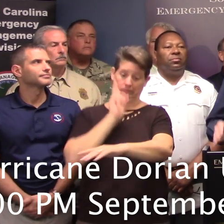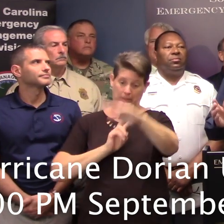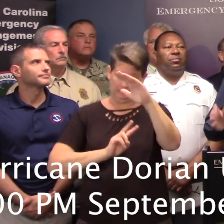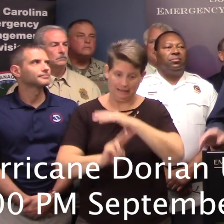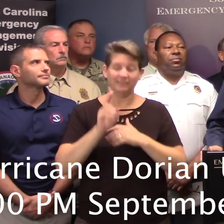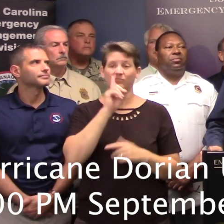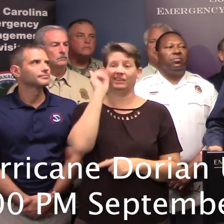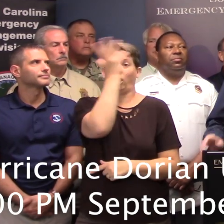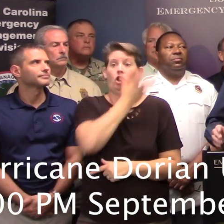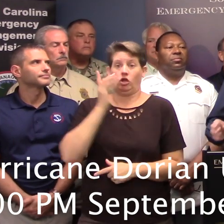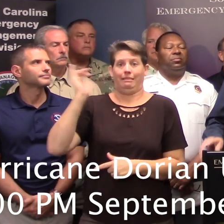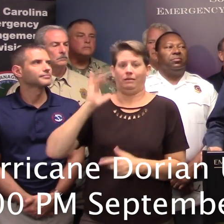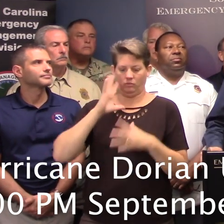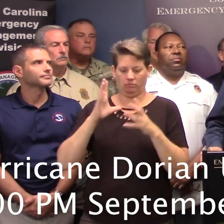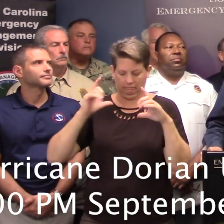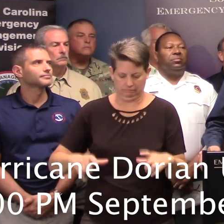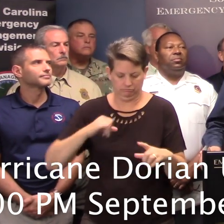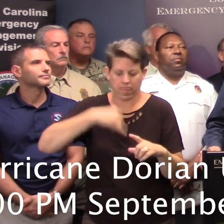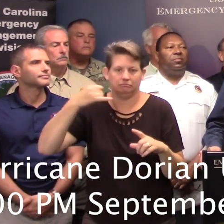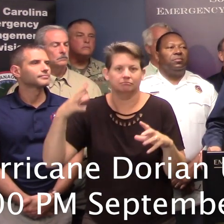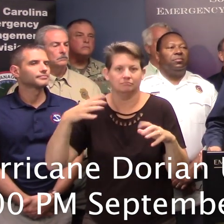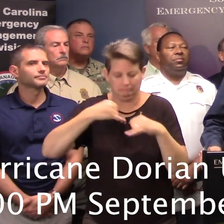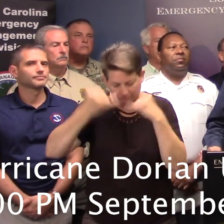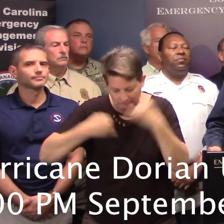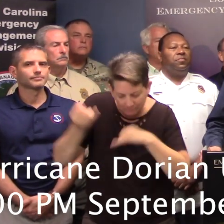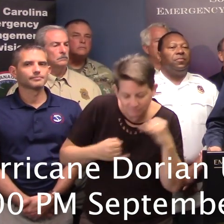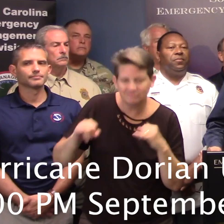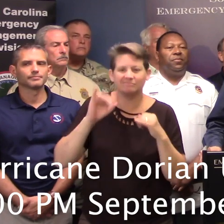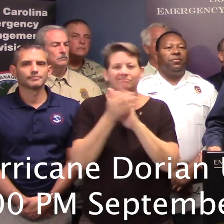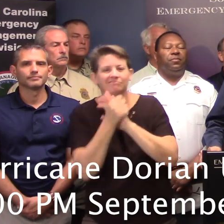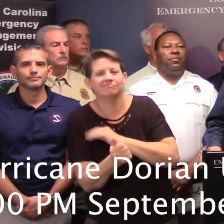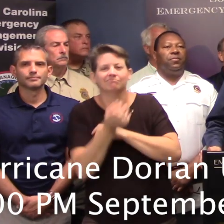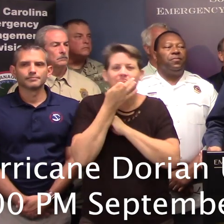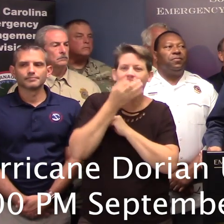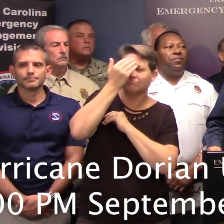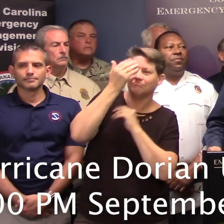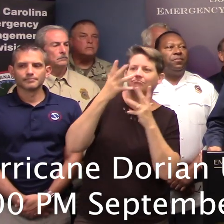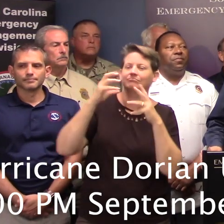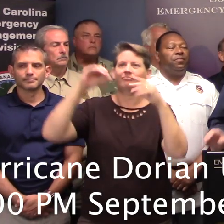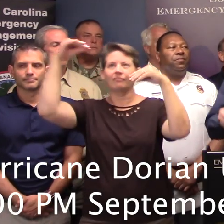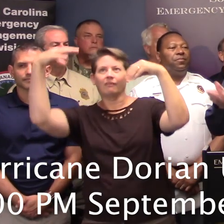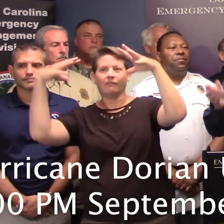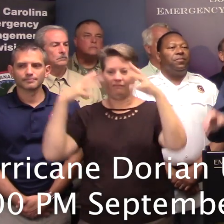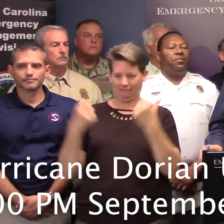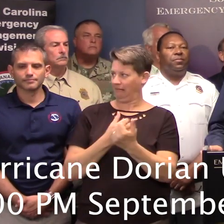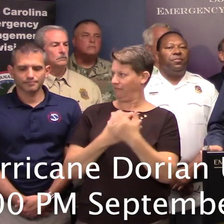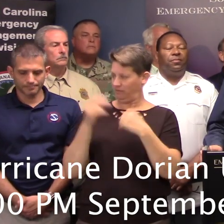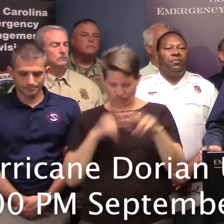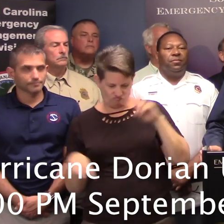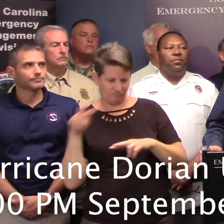like a plate of spaghetti, because you have people with the talent and all the equipment in the world, including satellites in the air and